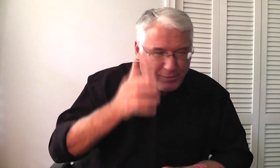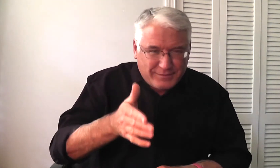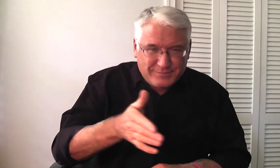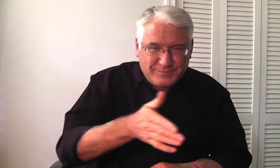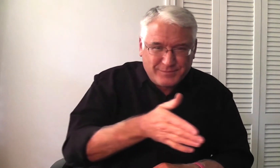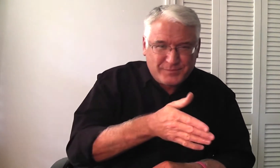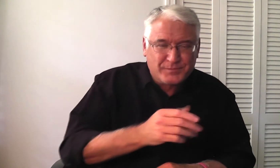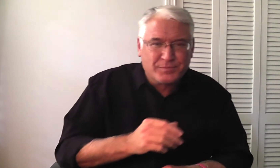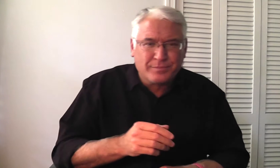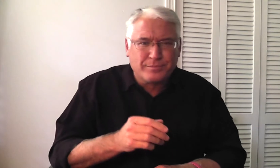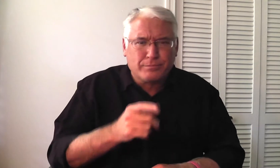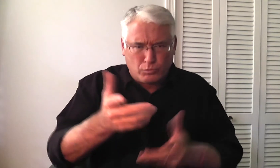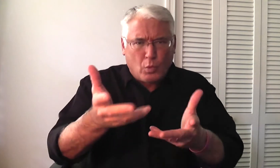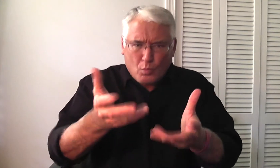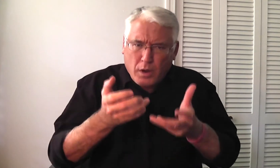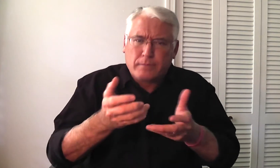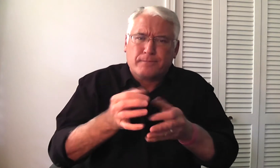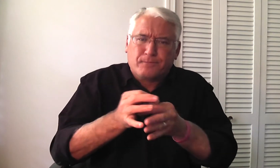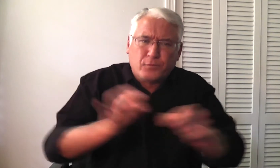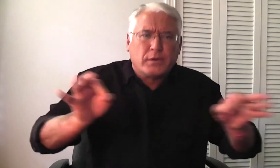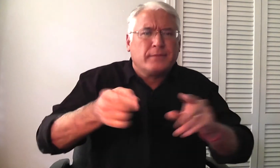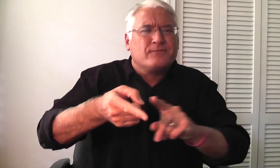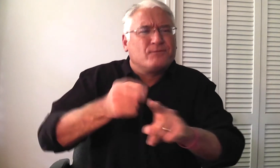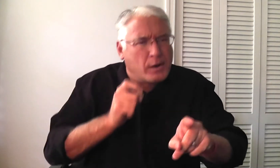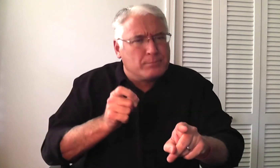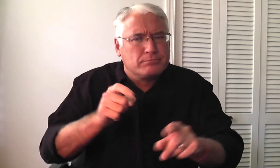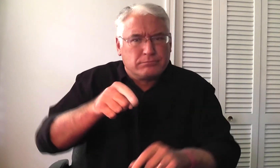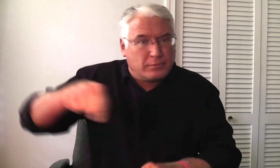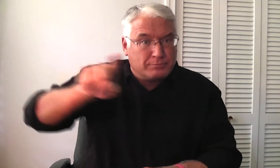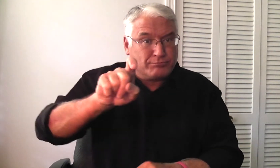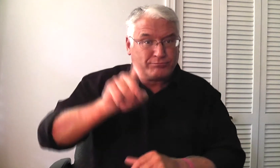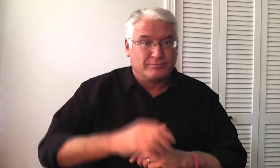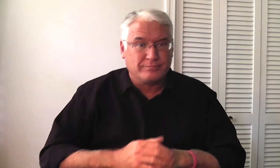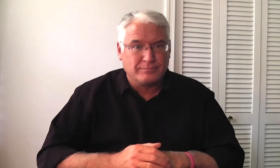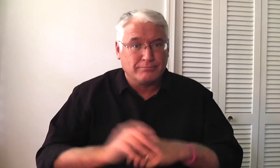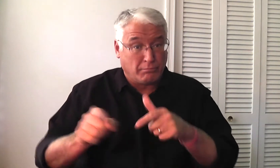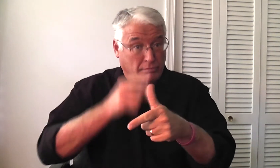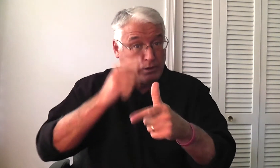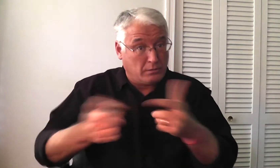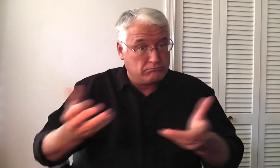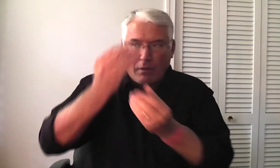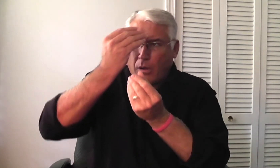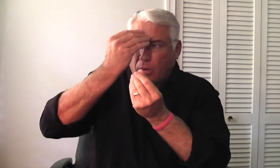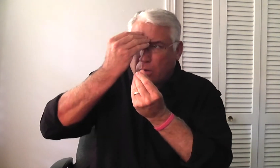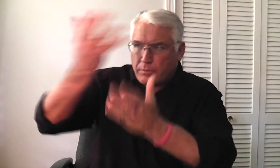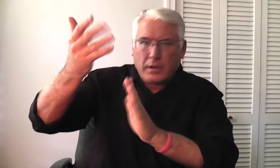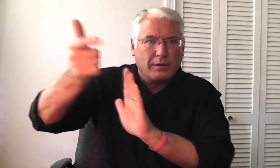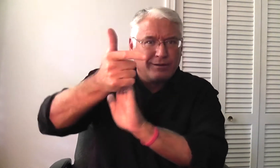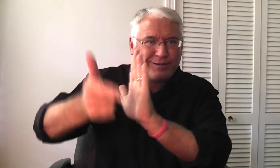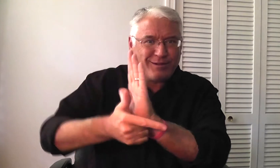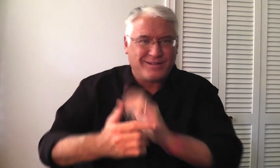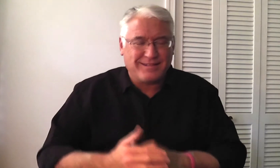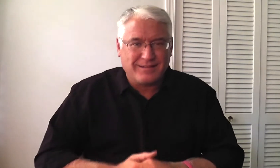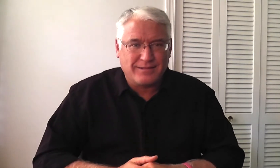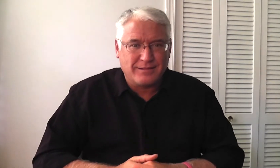From paranoia? Do you want to be free? Then obey the law.